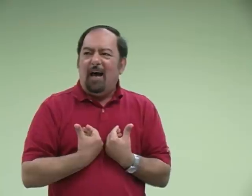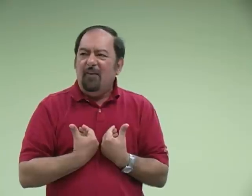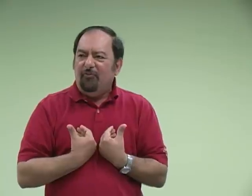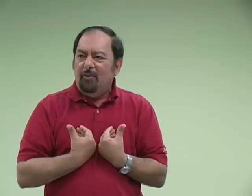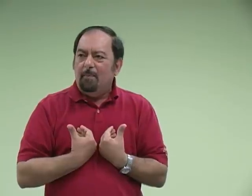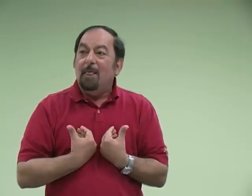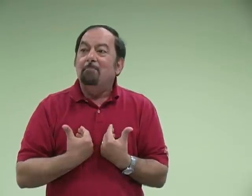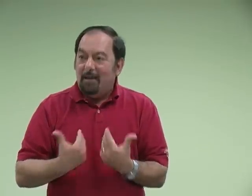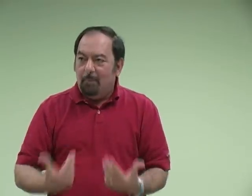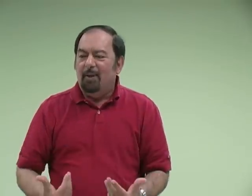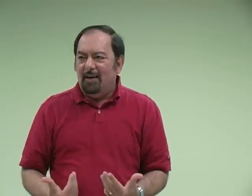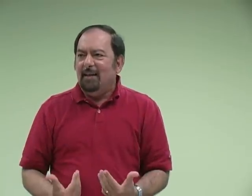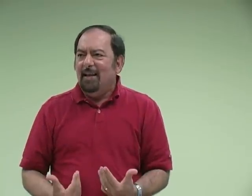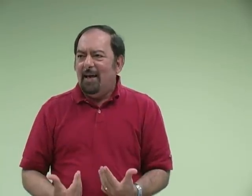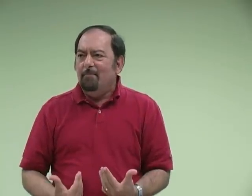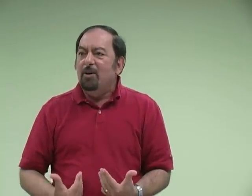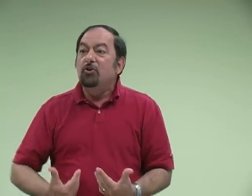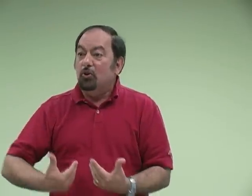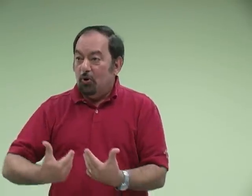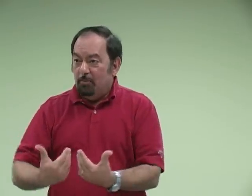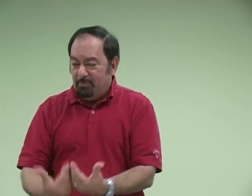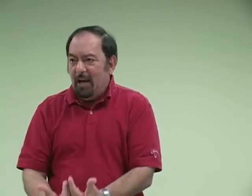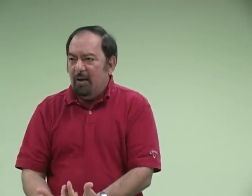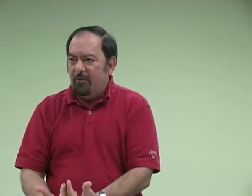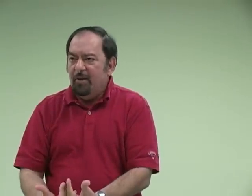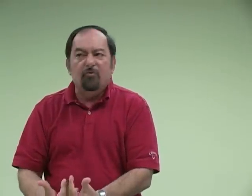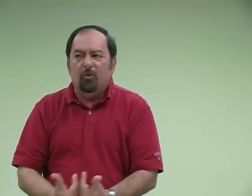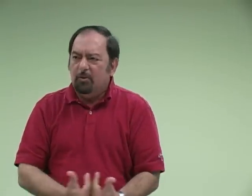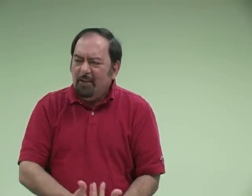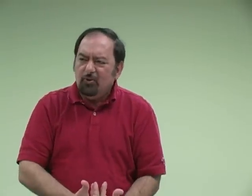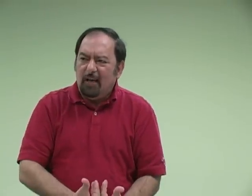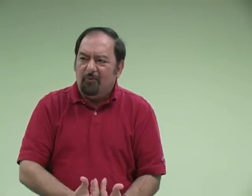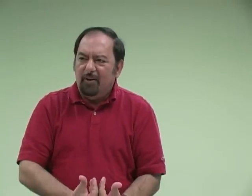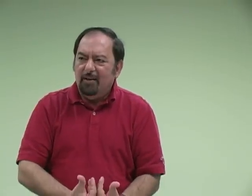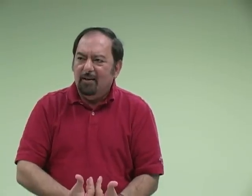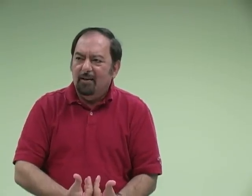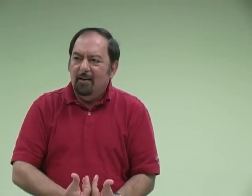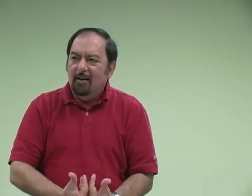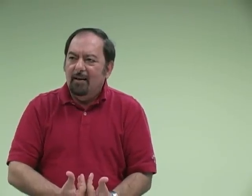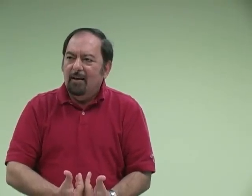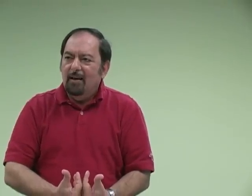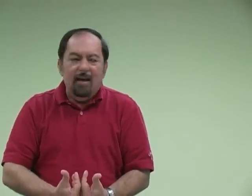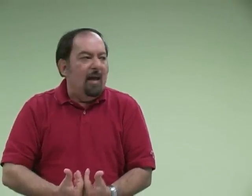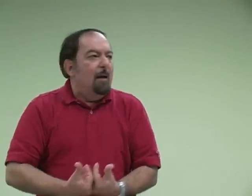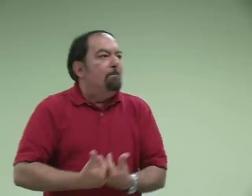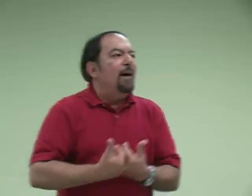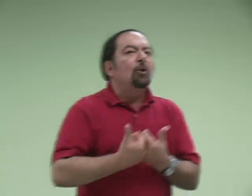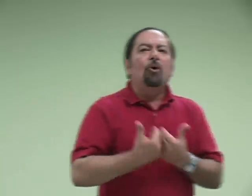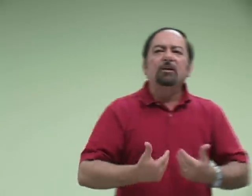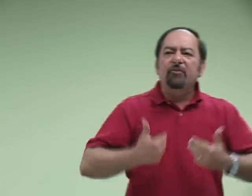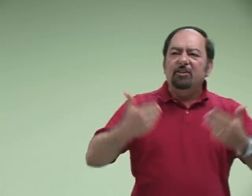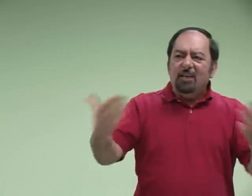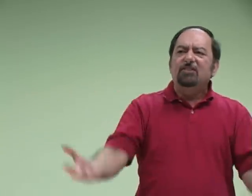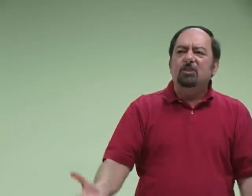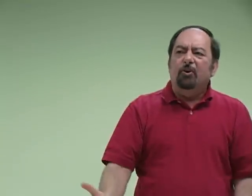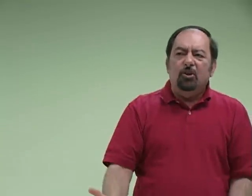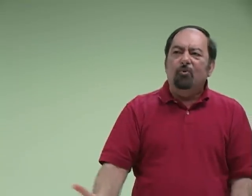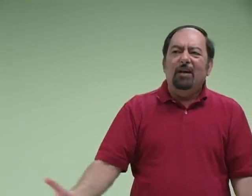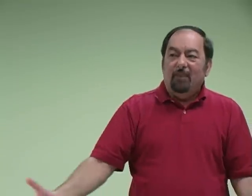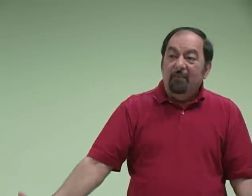life by the blood of the Lamb. You go to Calvary. You've already been to Calvary. By the word of your testimony, you really are